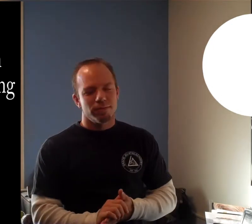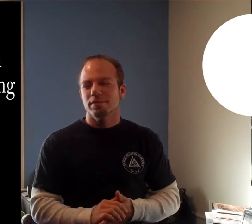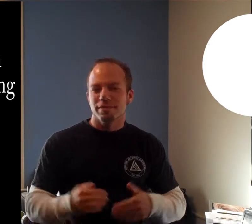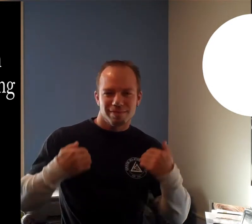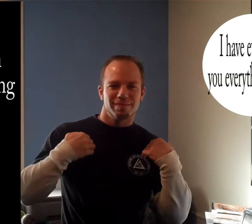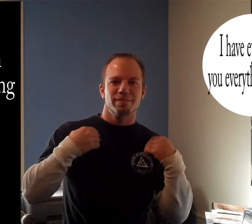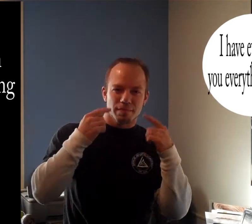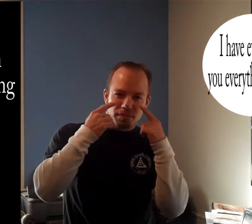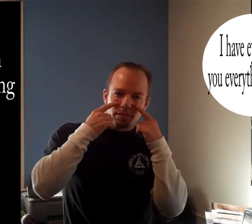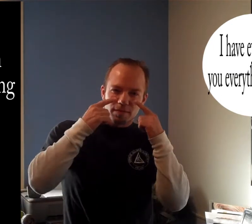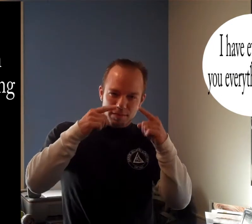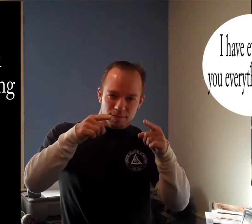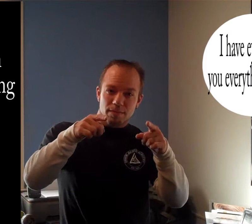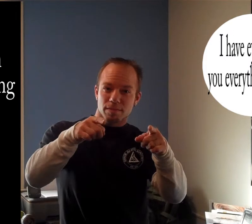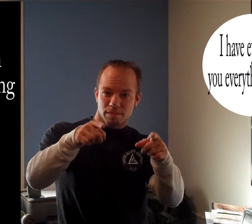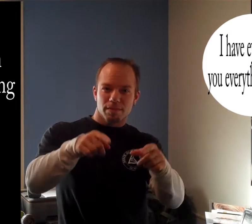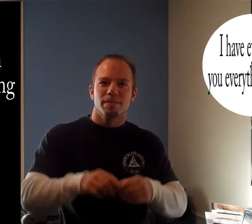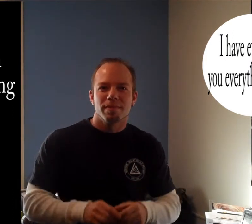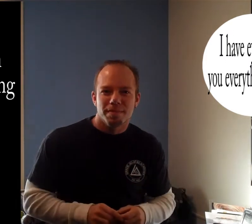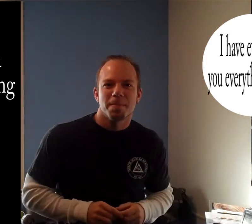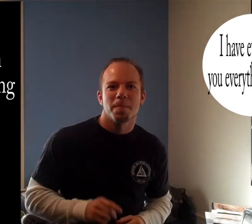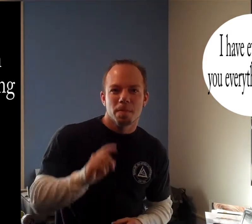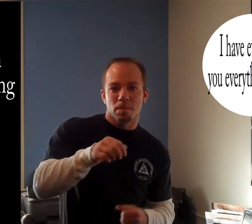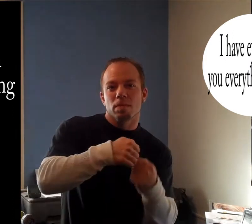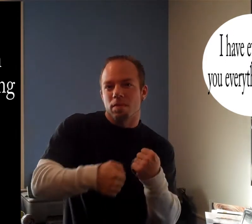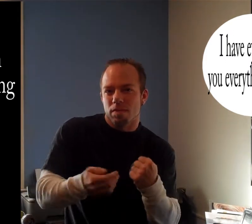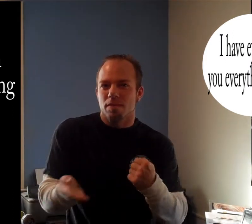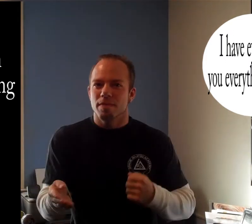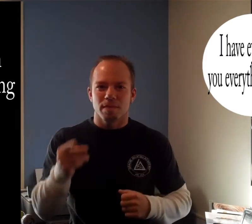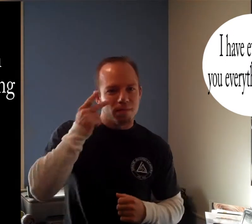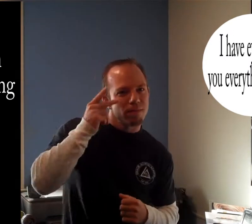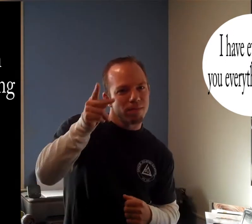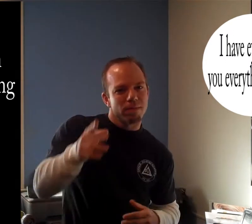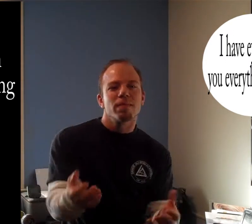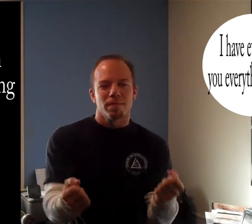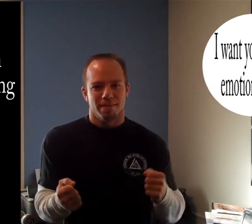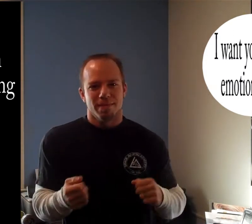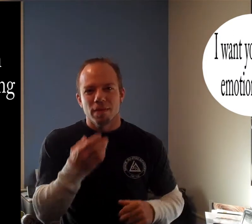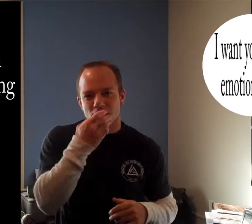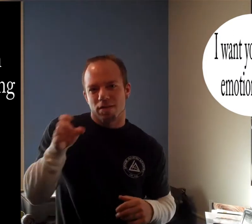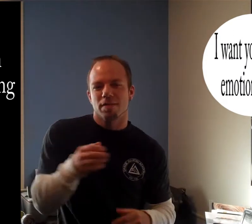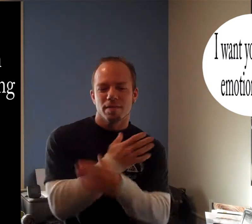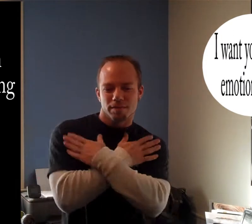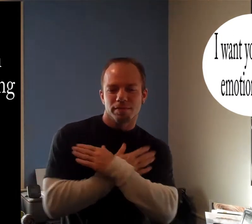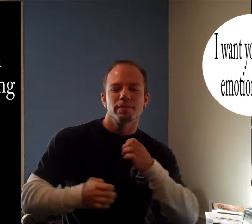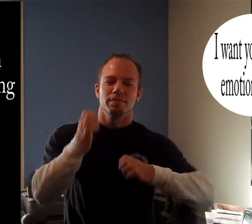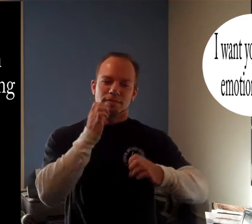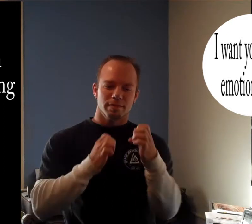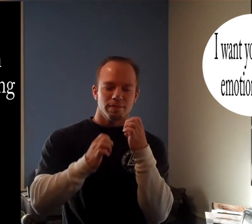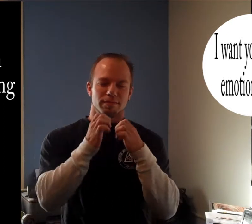I got my eyes on you. You're everything that I see. I want your high love and emotion